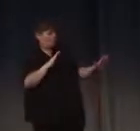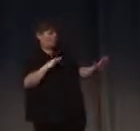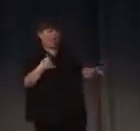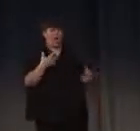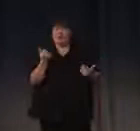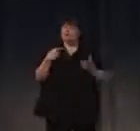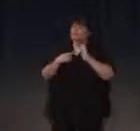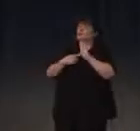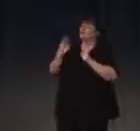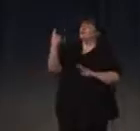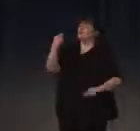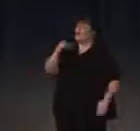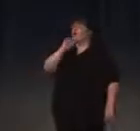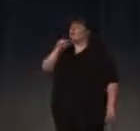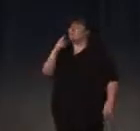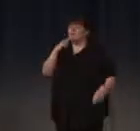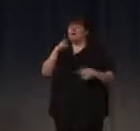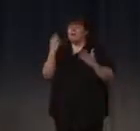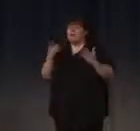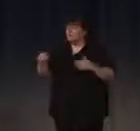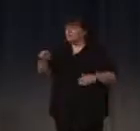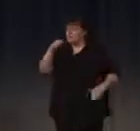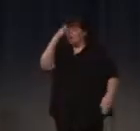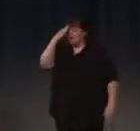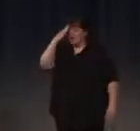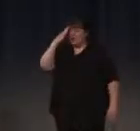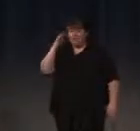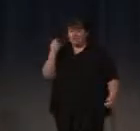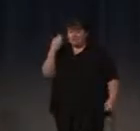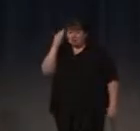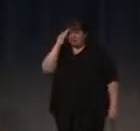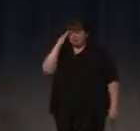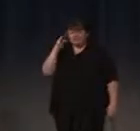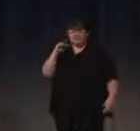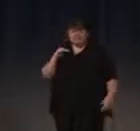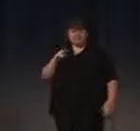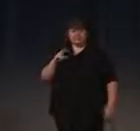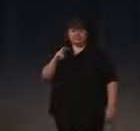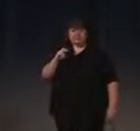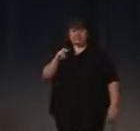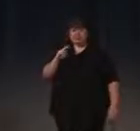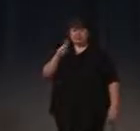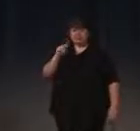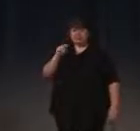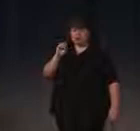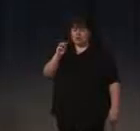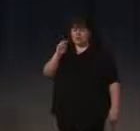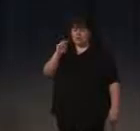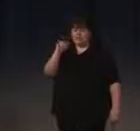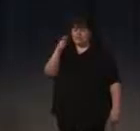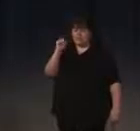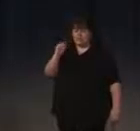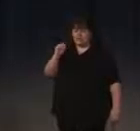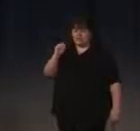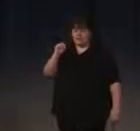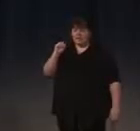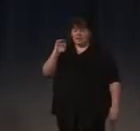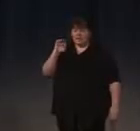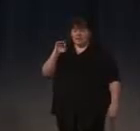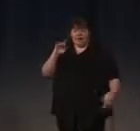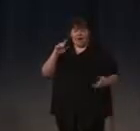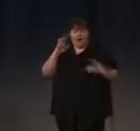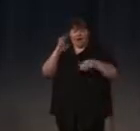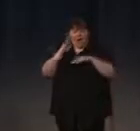to show you one thing. Yes. Maybe you know. Everybody, everybody know what is this non-Newtonian fluid on a speaker, the corn flour.